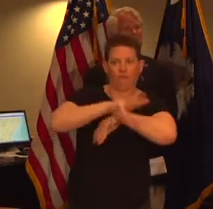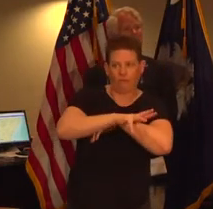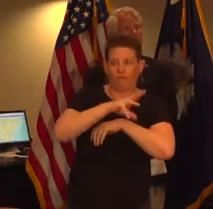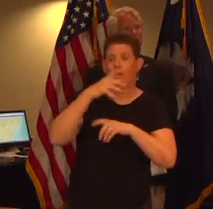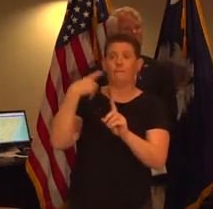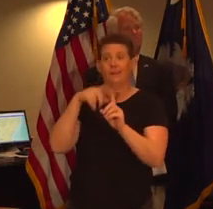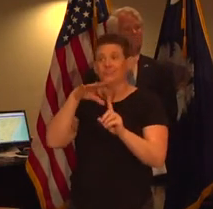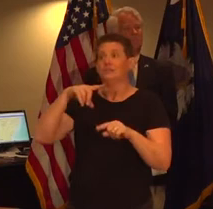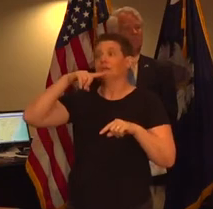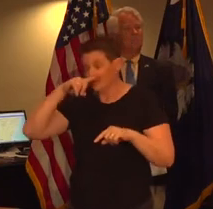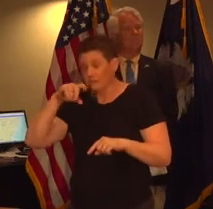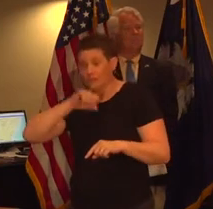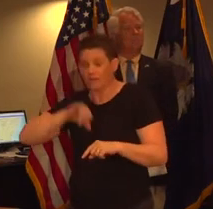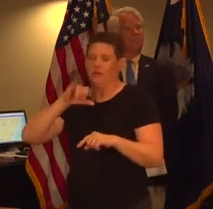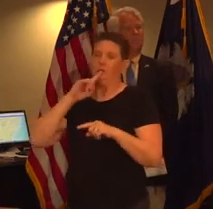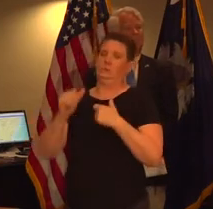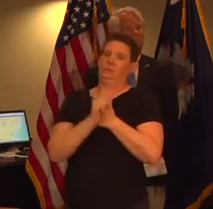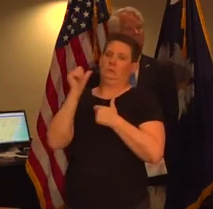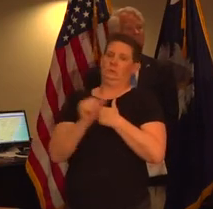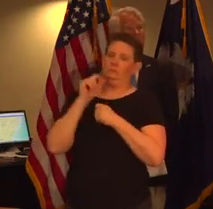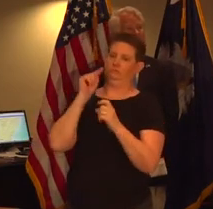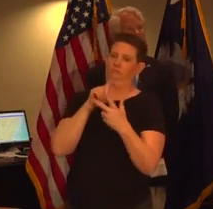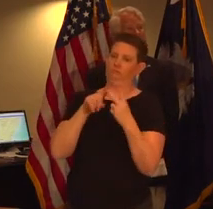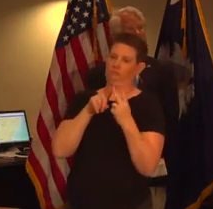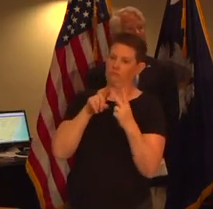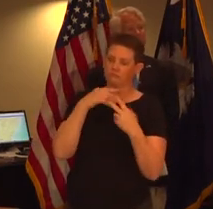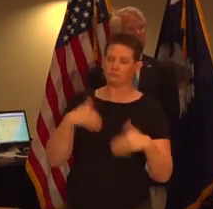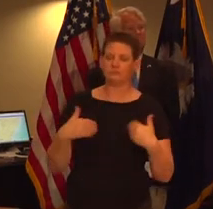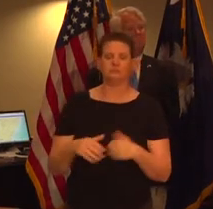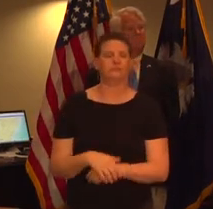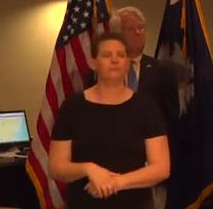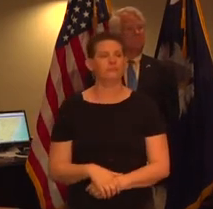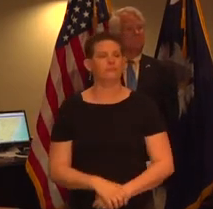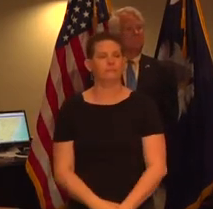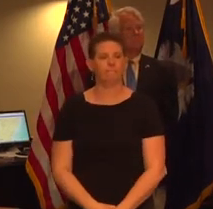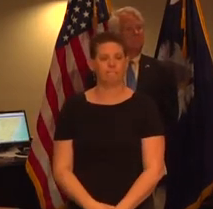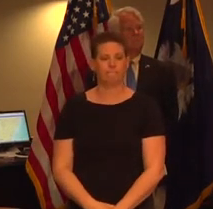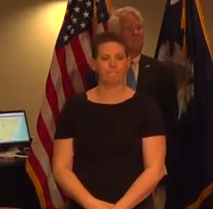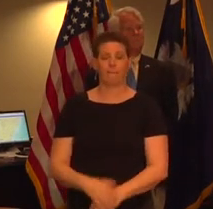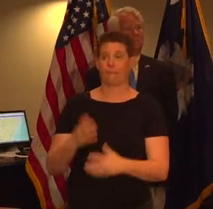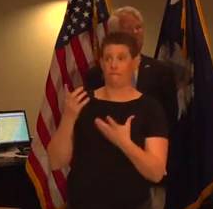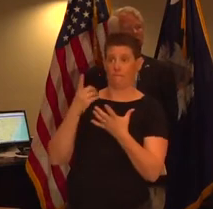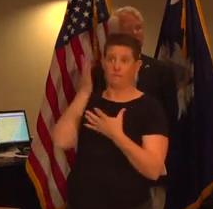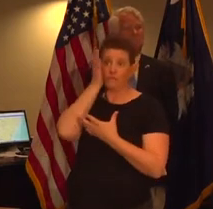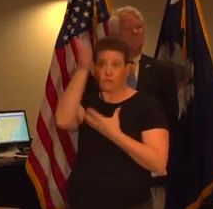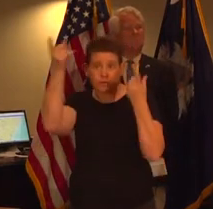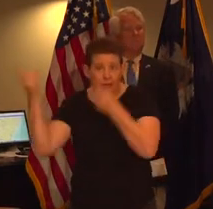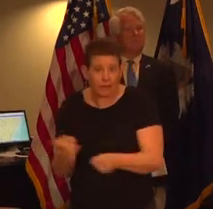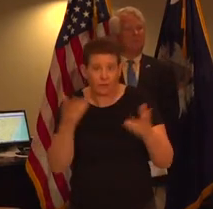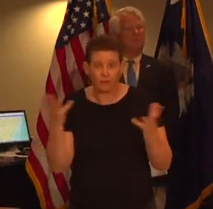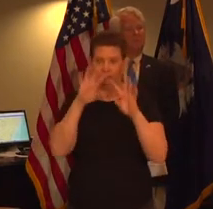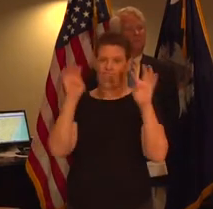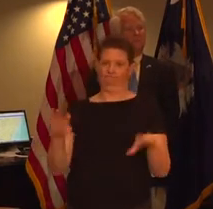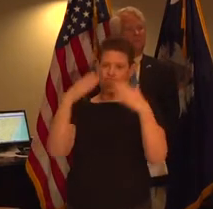this virus so dangerous all plans and contingencies are on the table we're not ruling